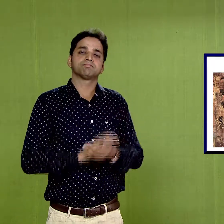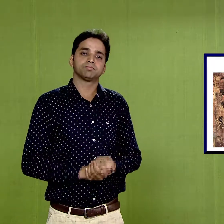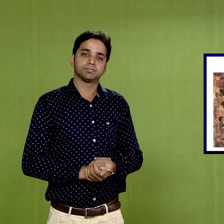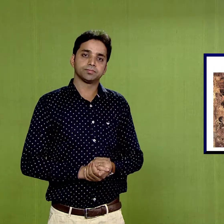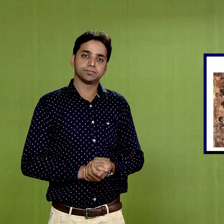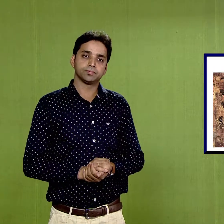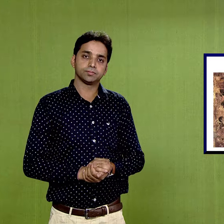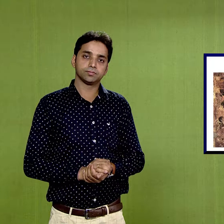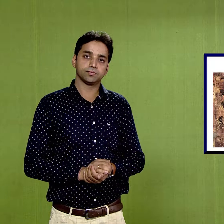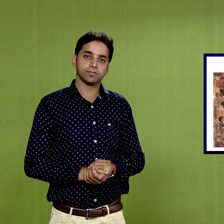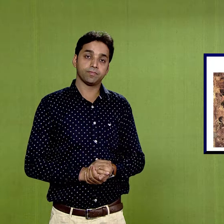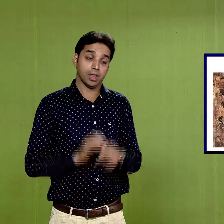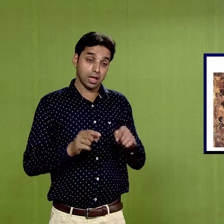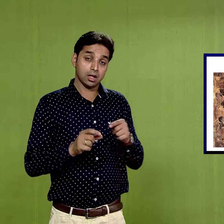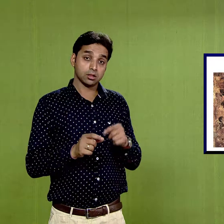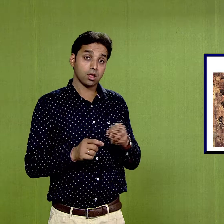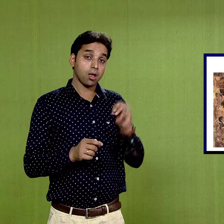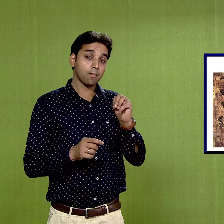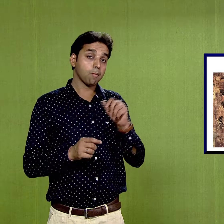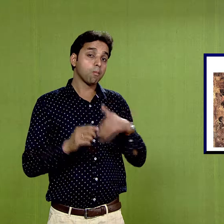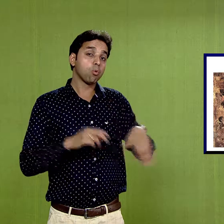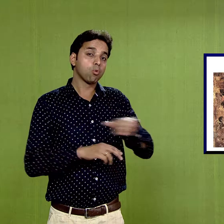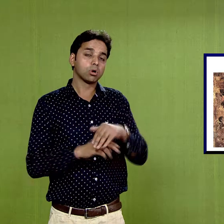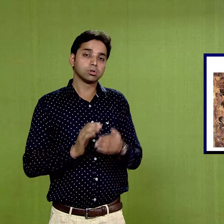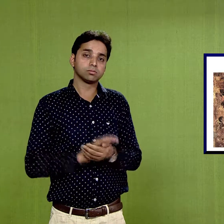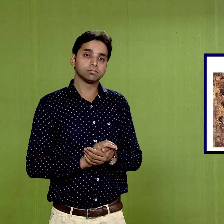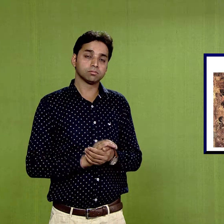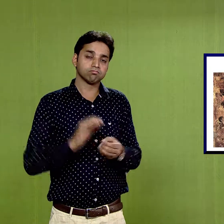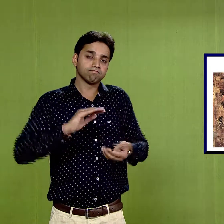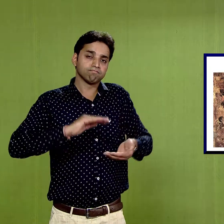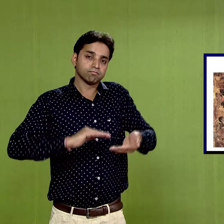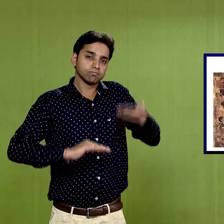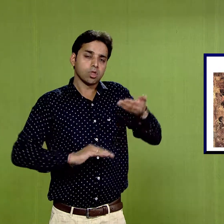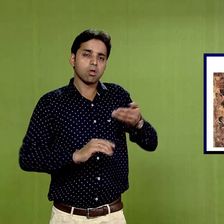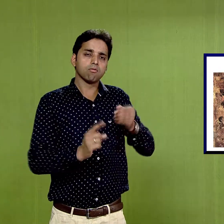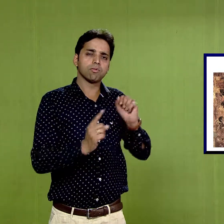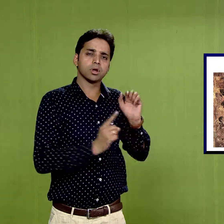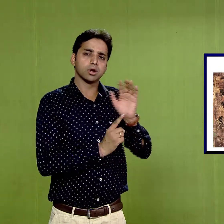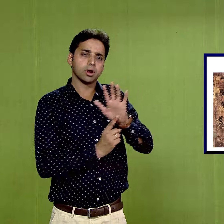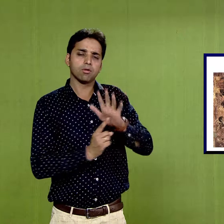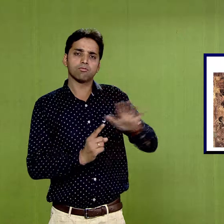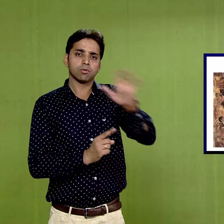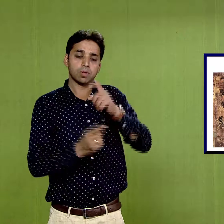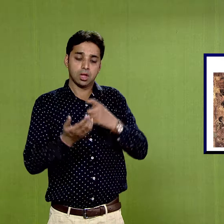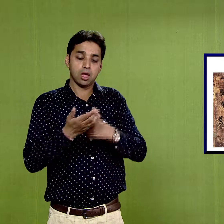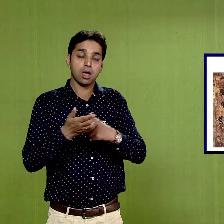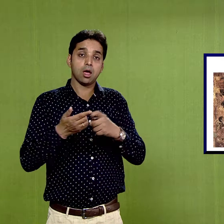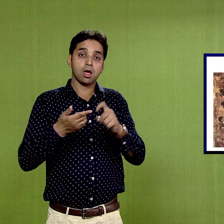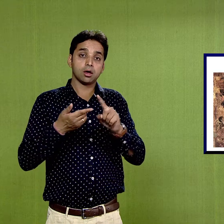The murals chiefly depict religious scenes from